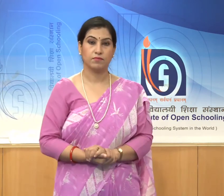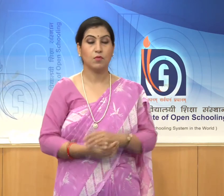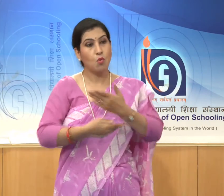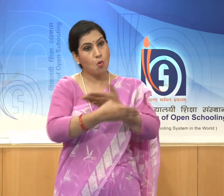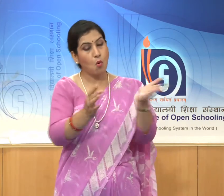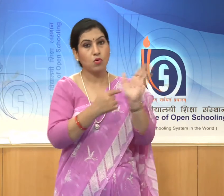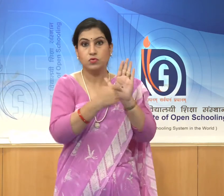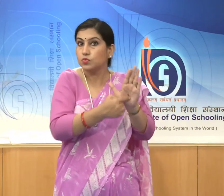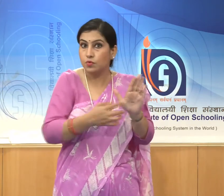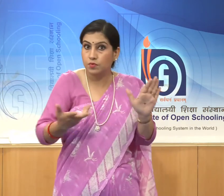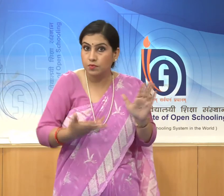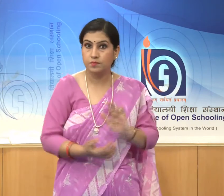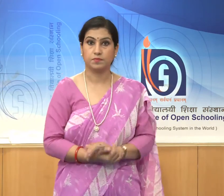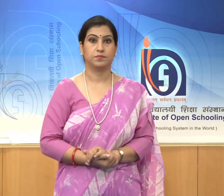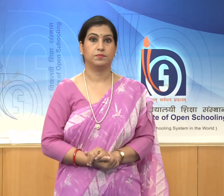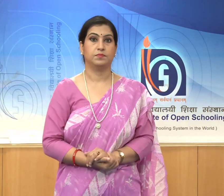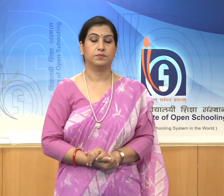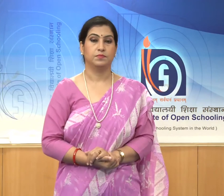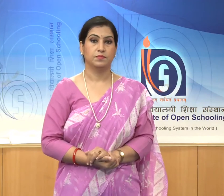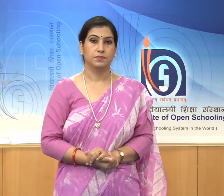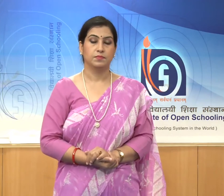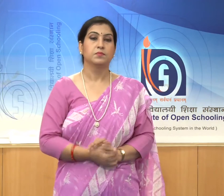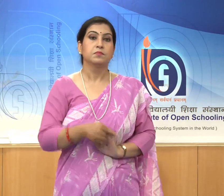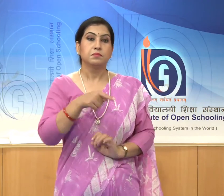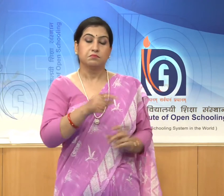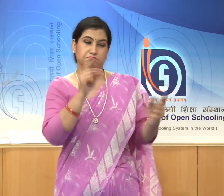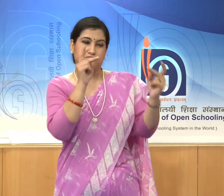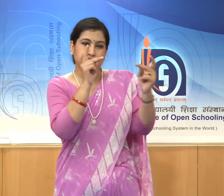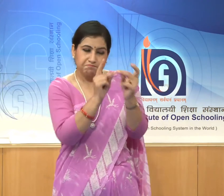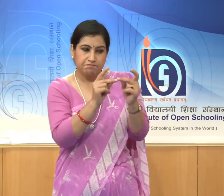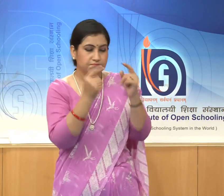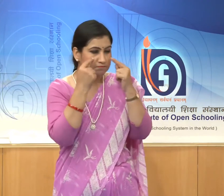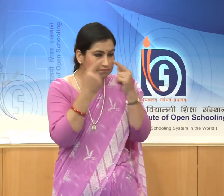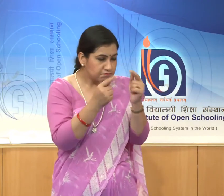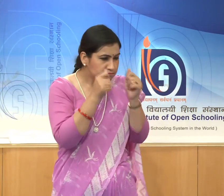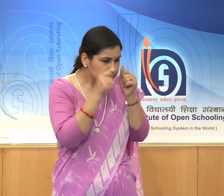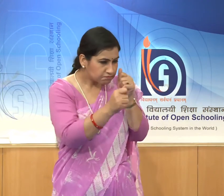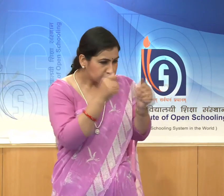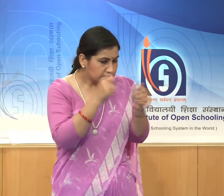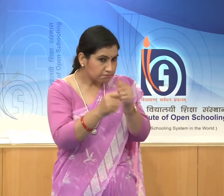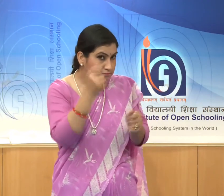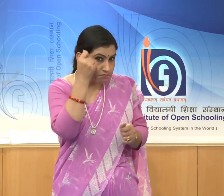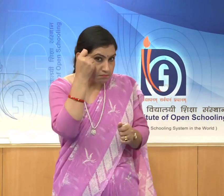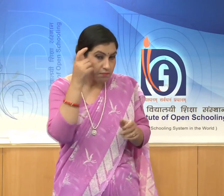their acute study of the